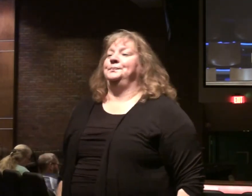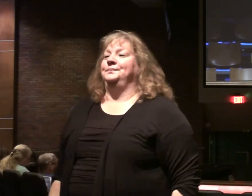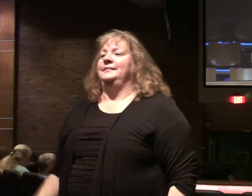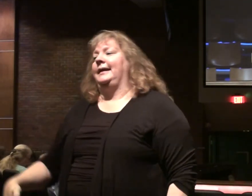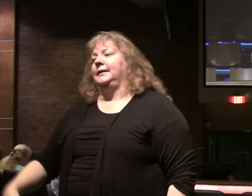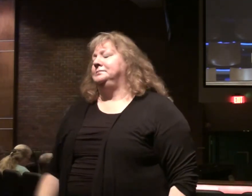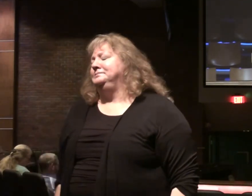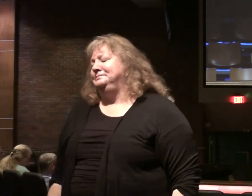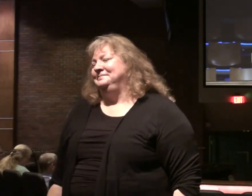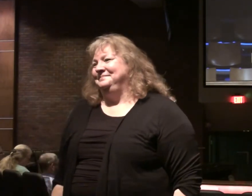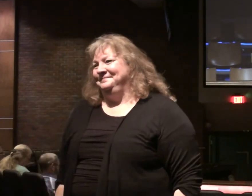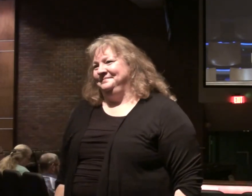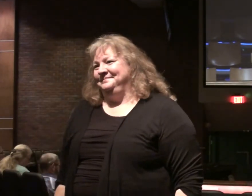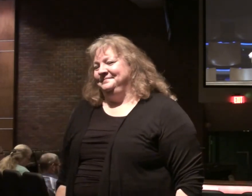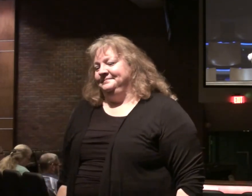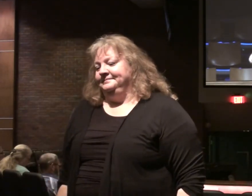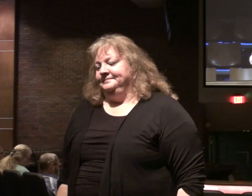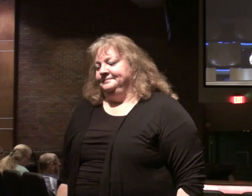Luke yet, actually.